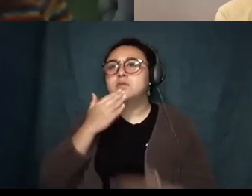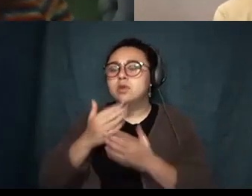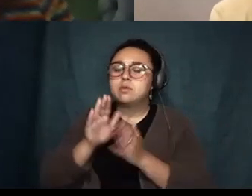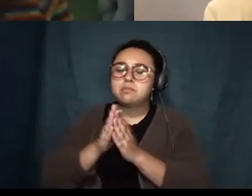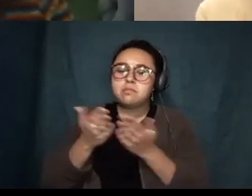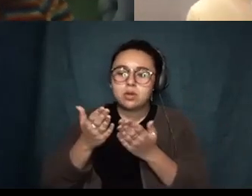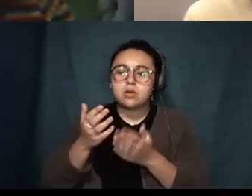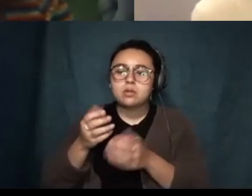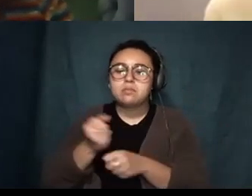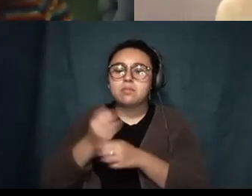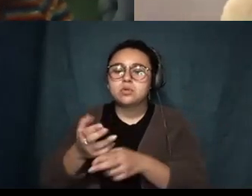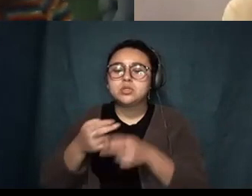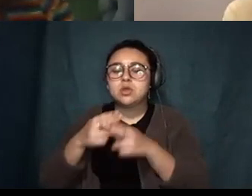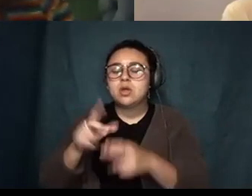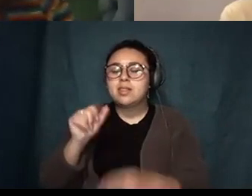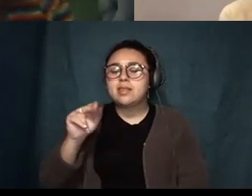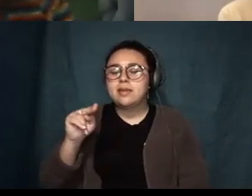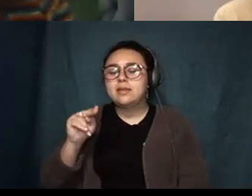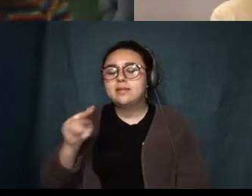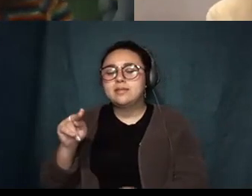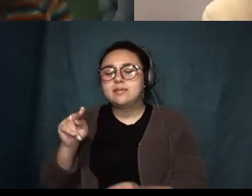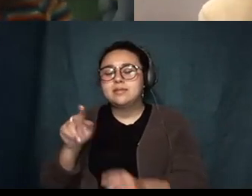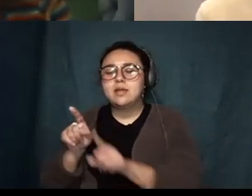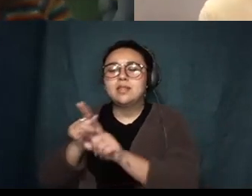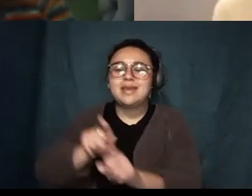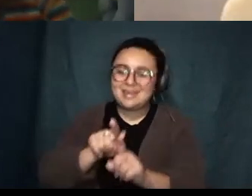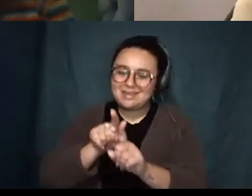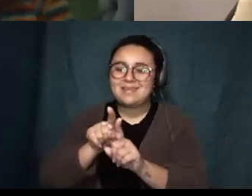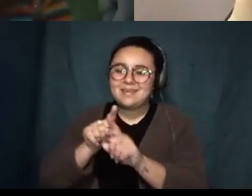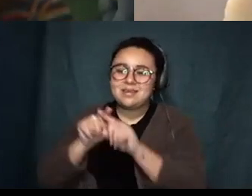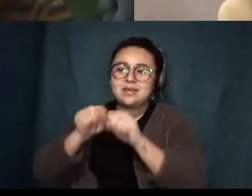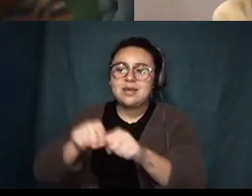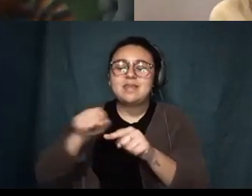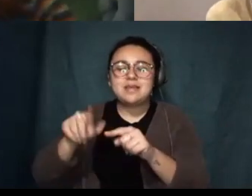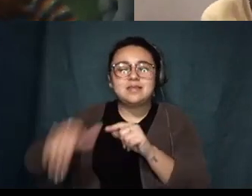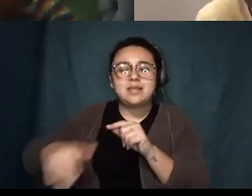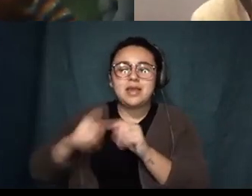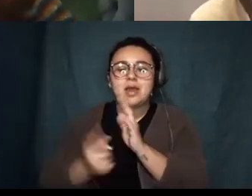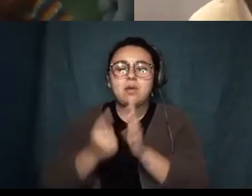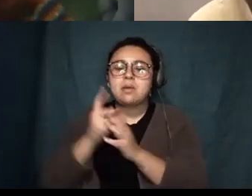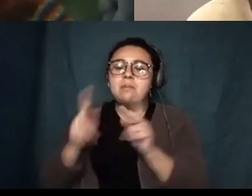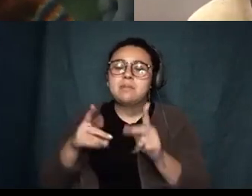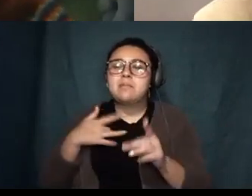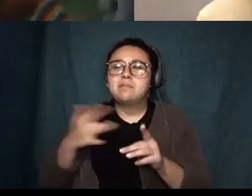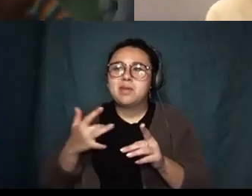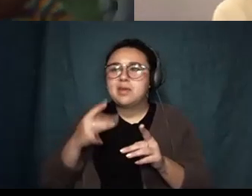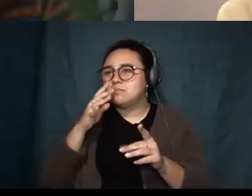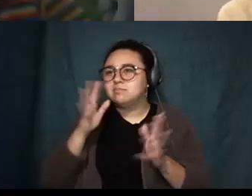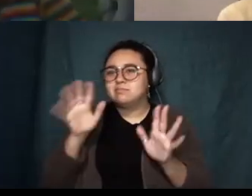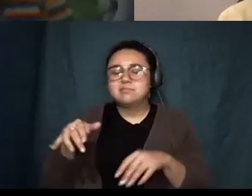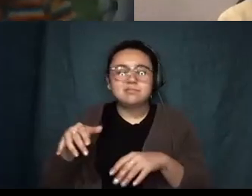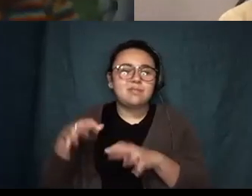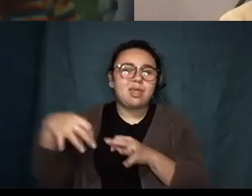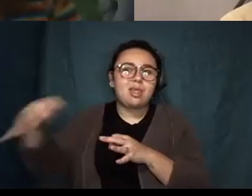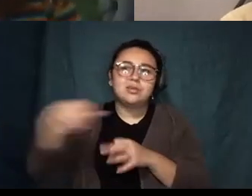Lean Against This Late Hour that was actually published this past year but I think a lot of people slept on it because a lot of people sleep on poetry and translation um but it's called Lean